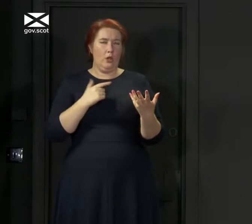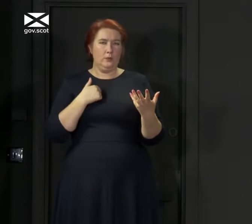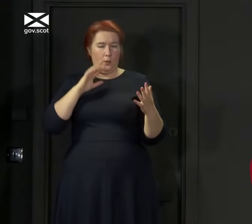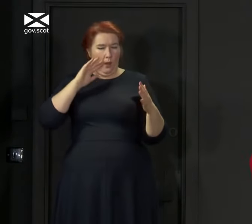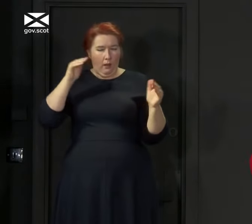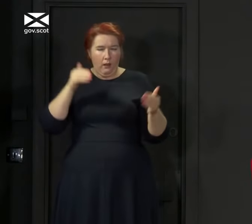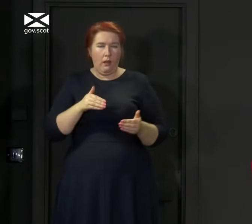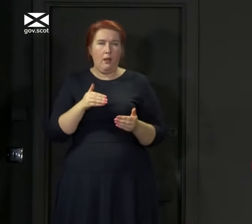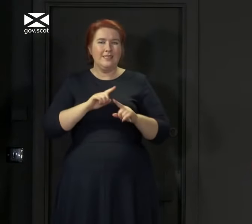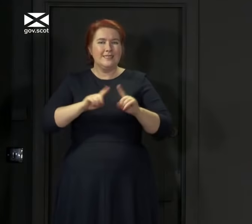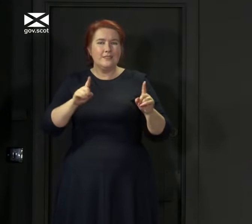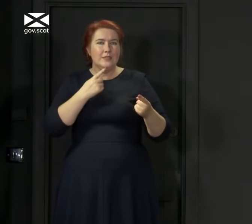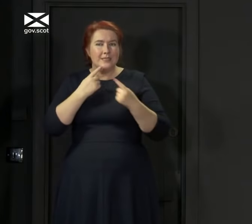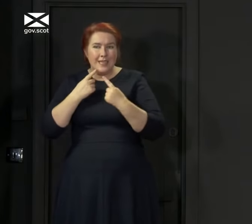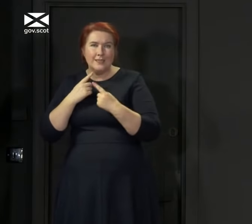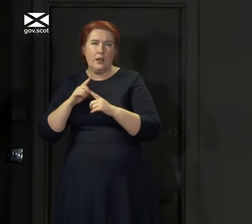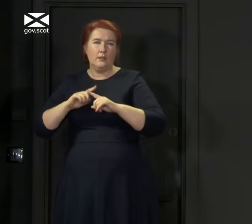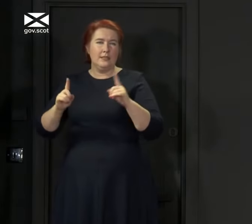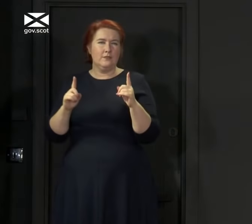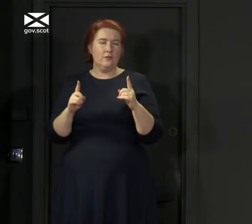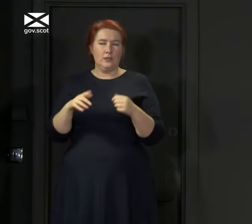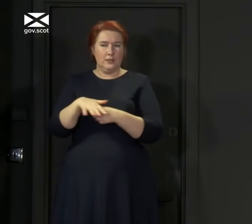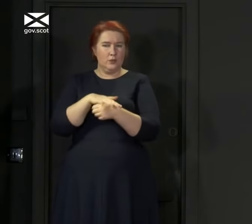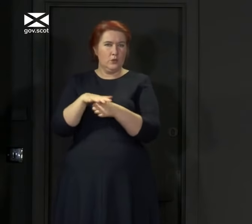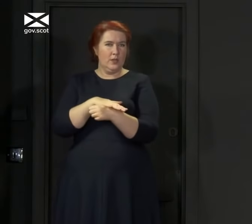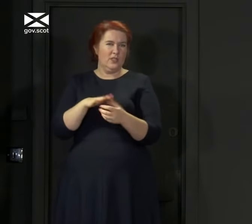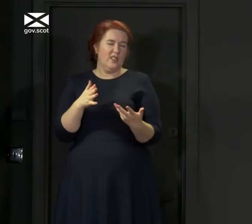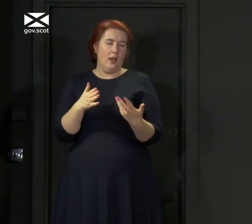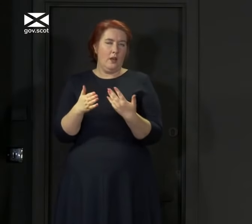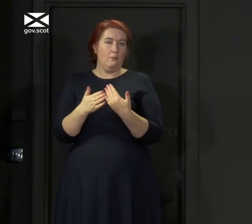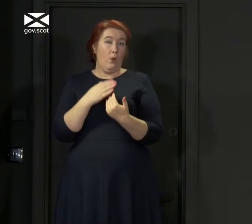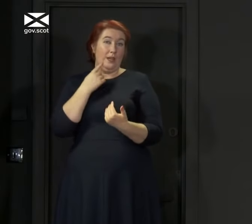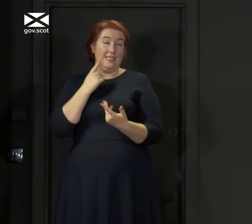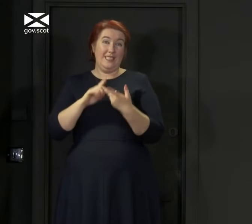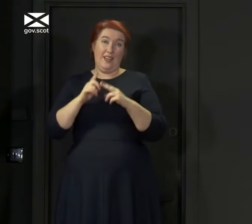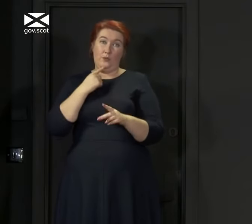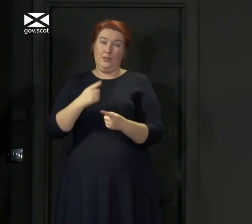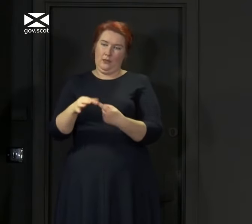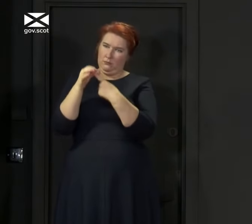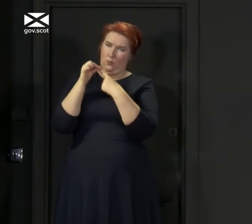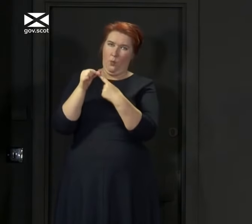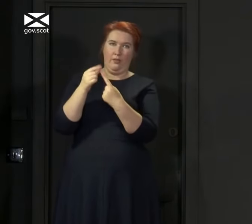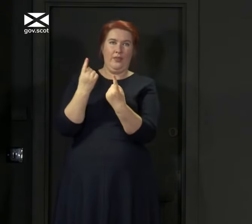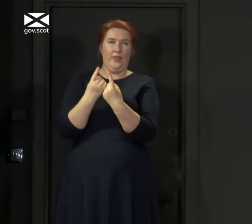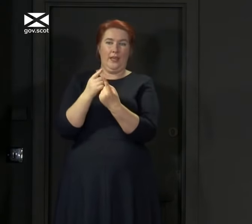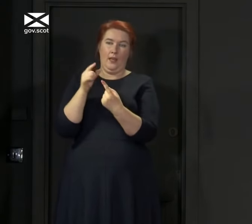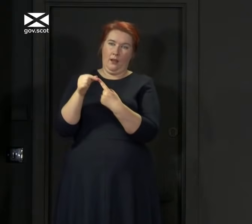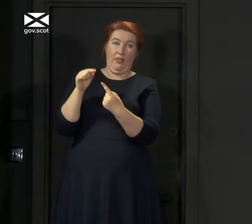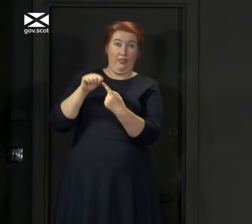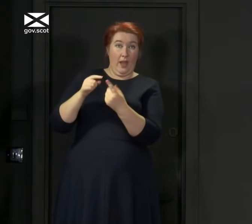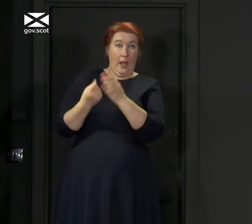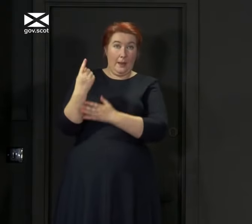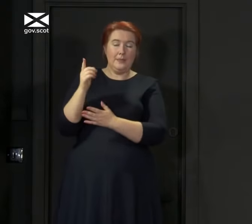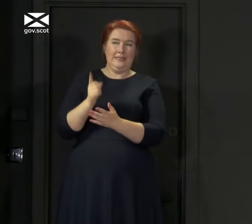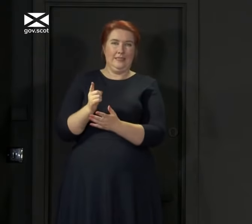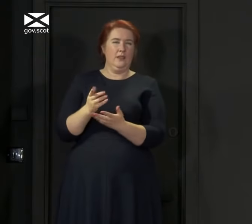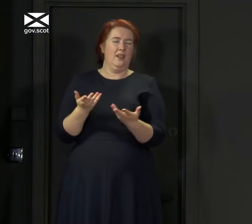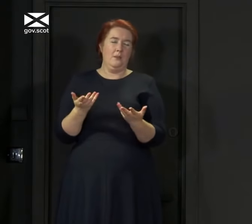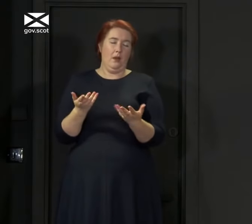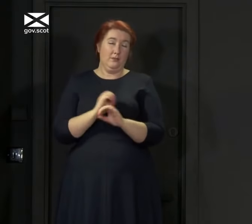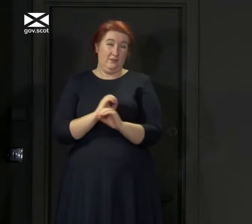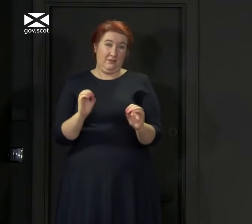in different circumstances and make judgments. And it would be a lot easier if there was just one single thing, but there's not. And we try to make judgments.